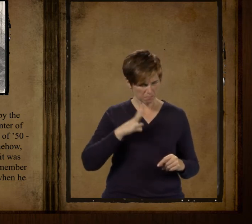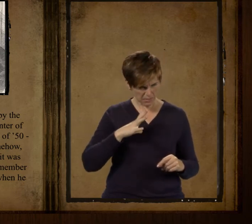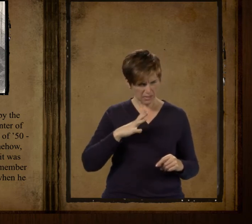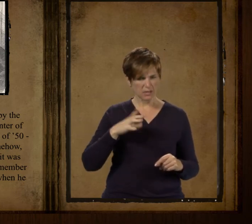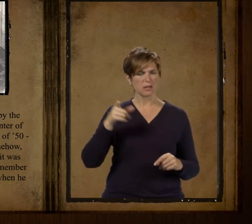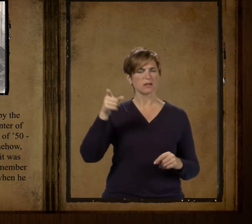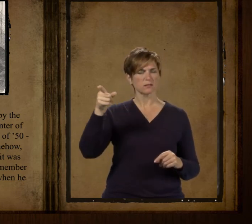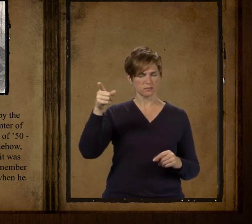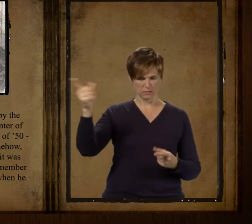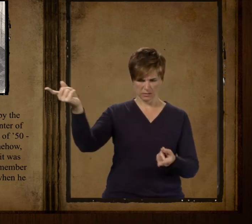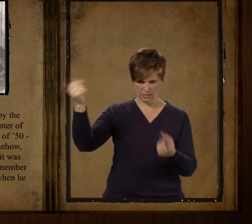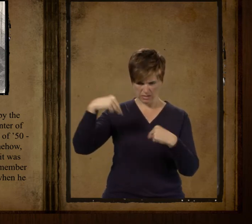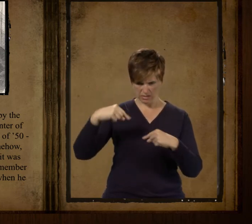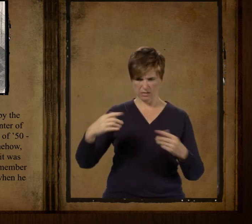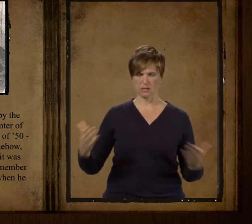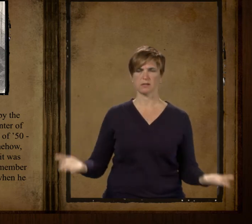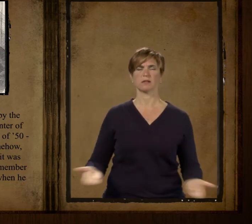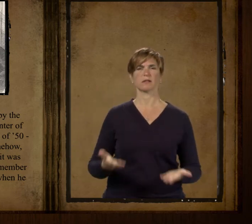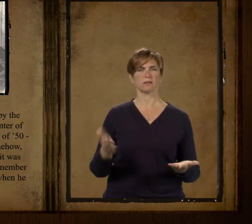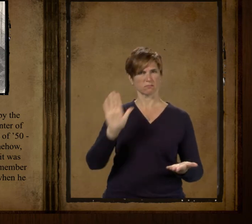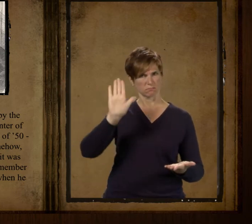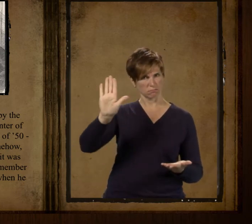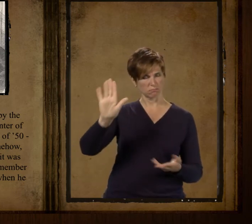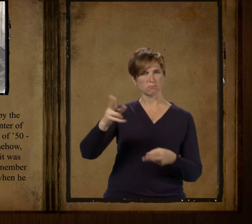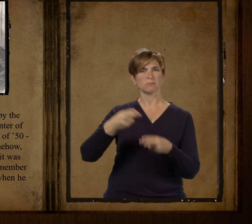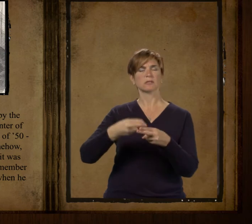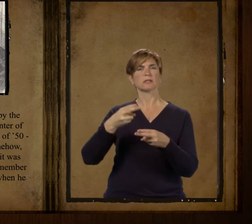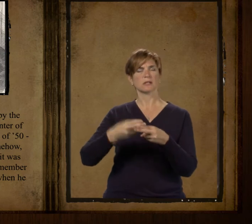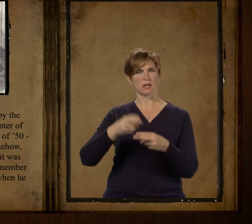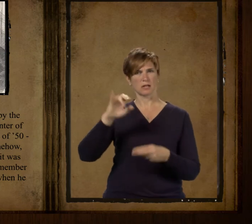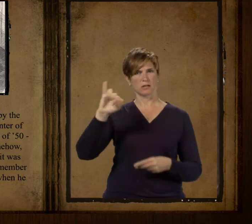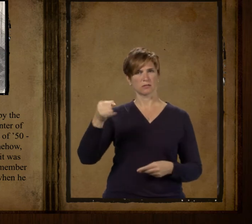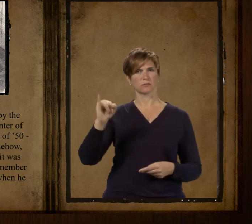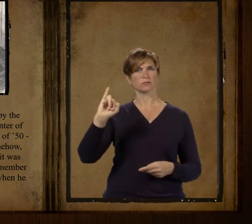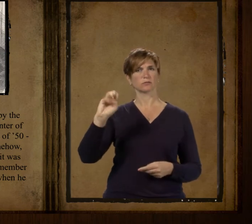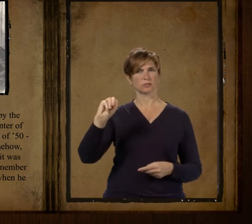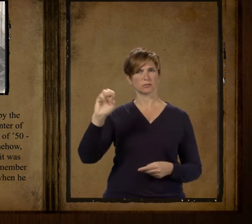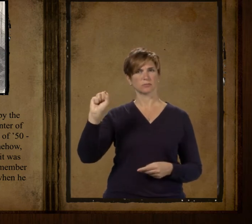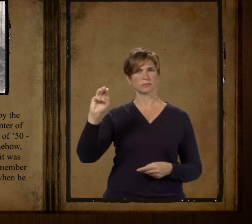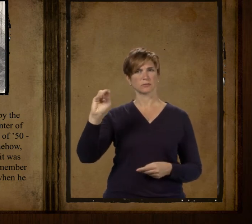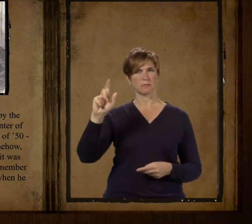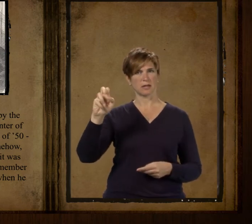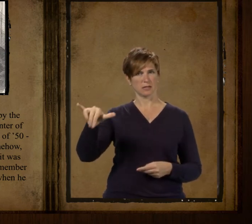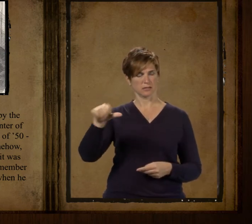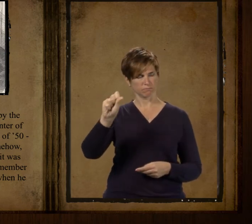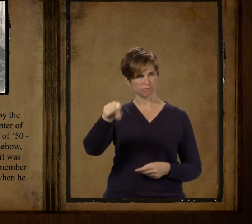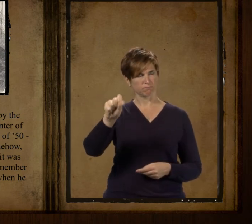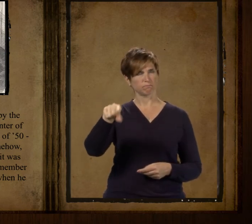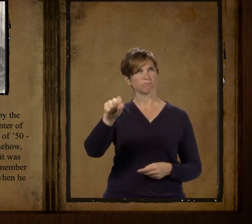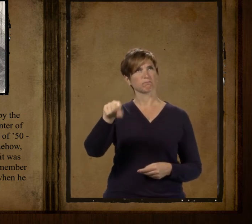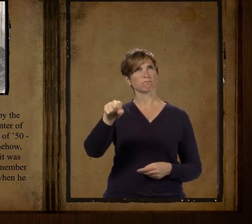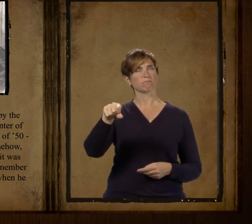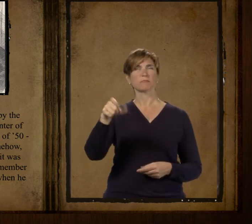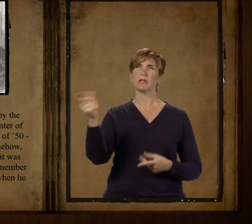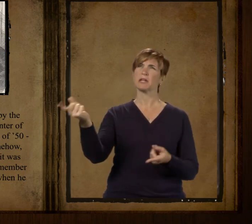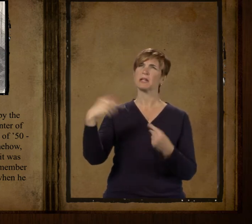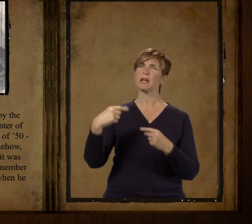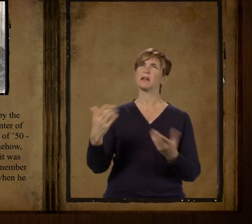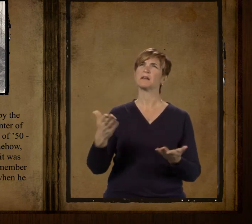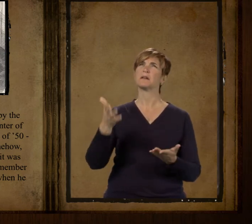there was a feller here by the name of jim smiley in the winter of forty-nine or maybe it